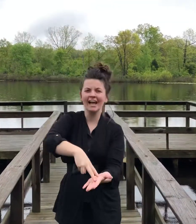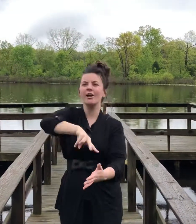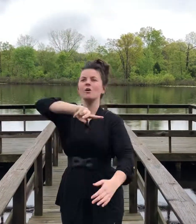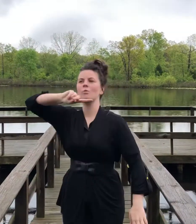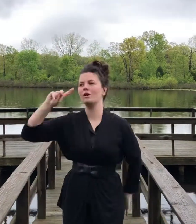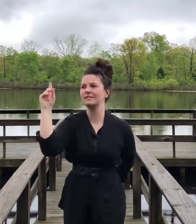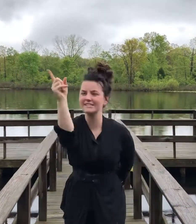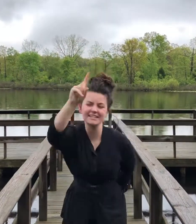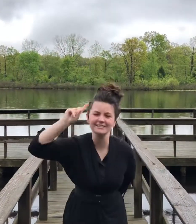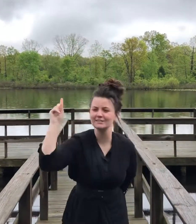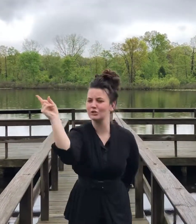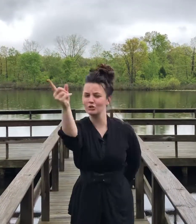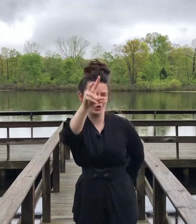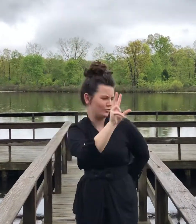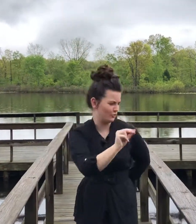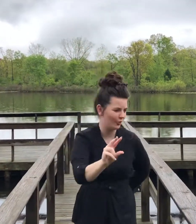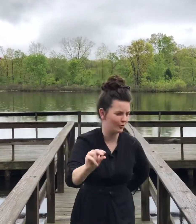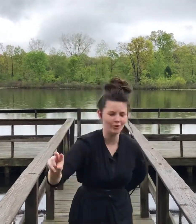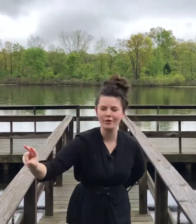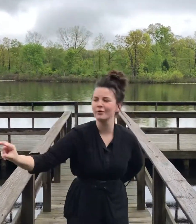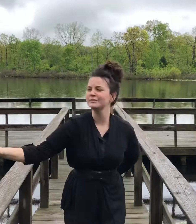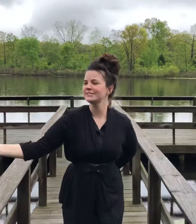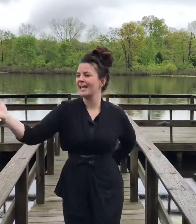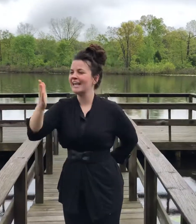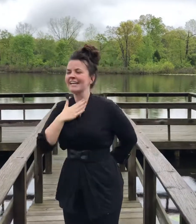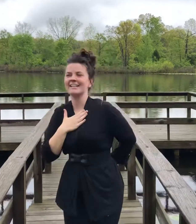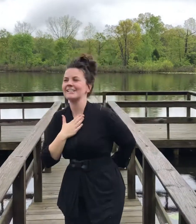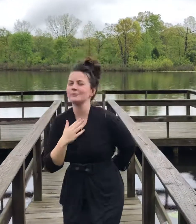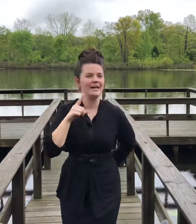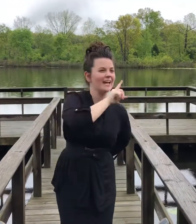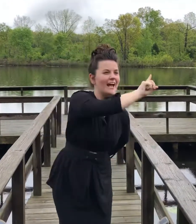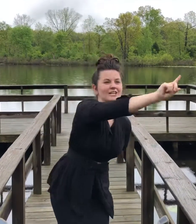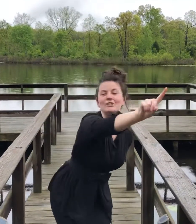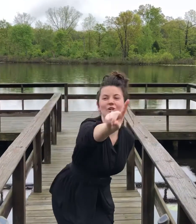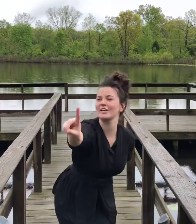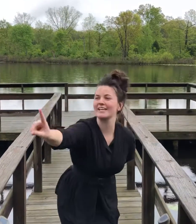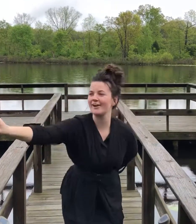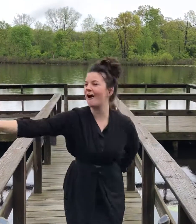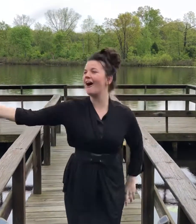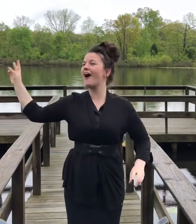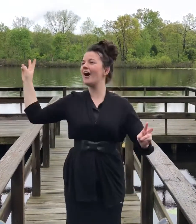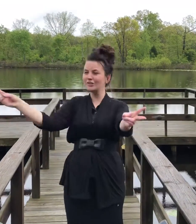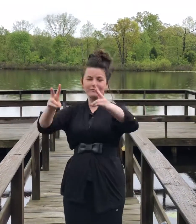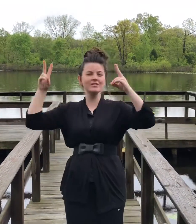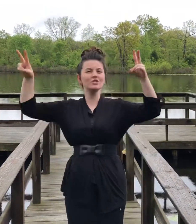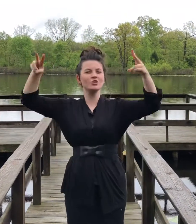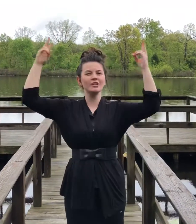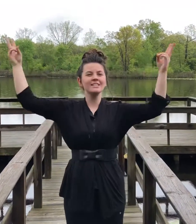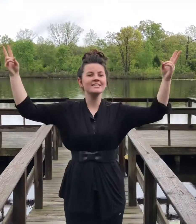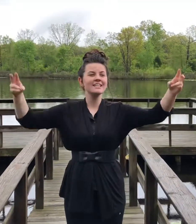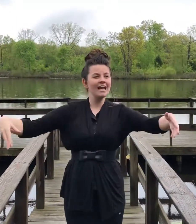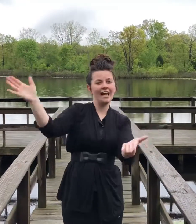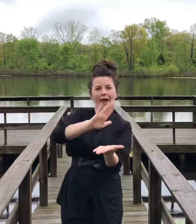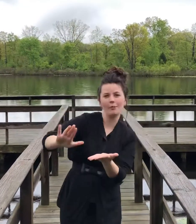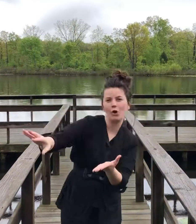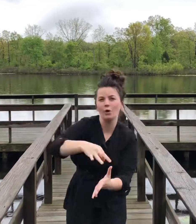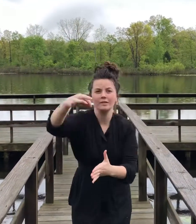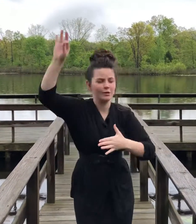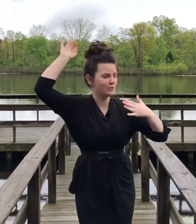one test alone or no. That's when I look at all the victories and the Holy Ghost